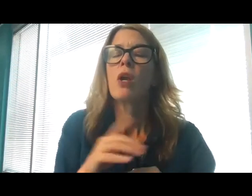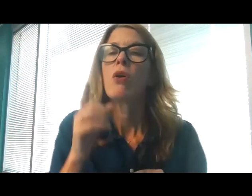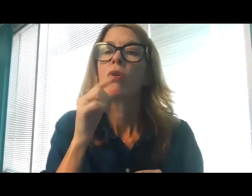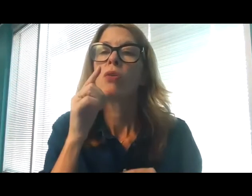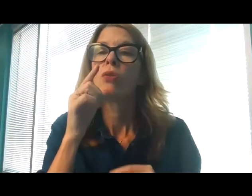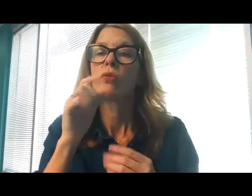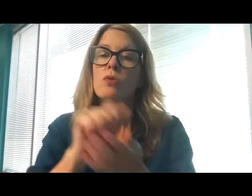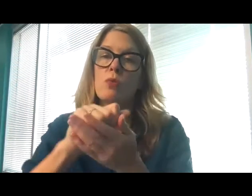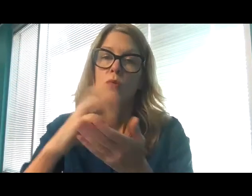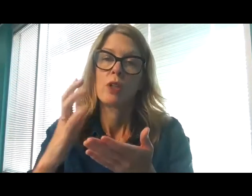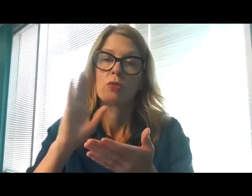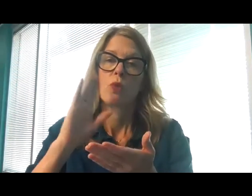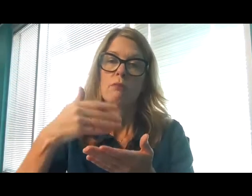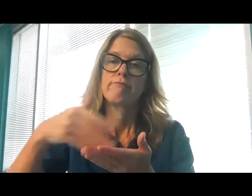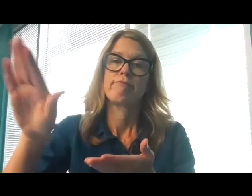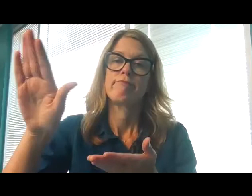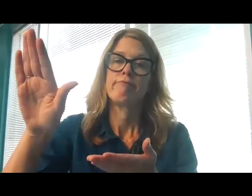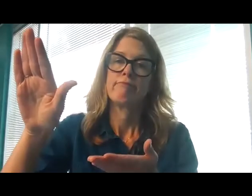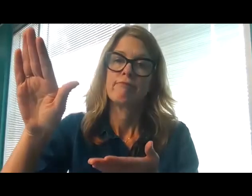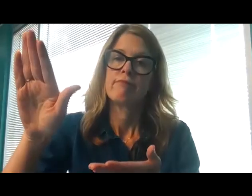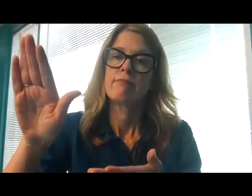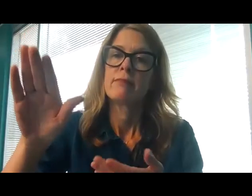sent empty away.